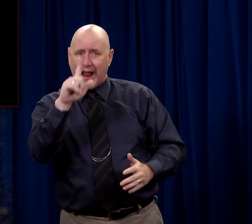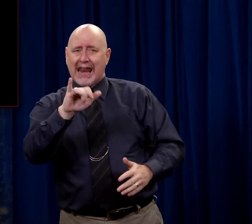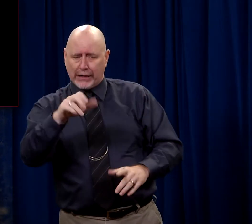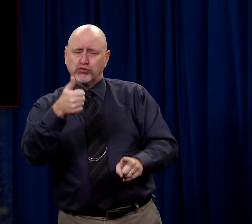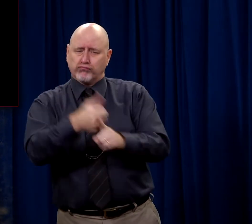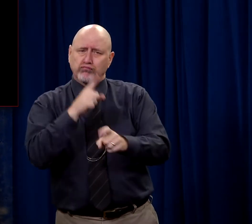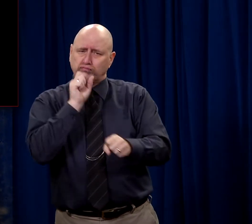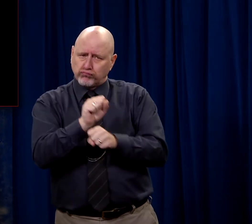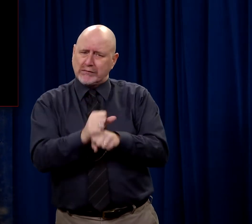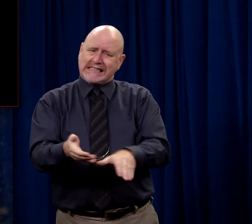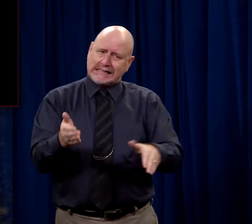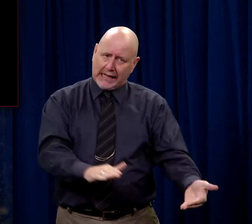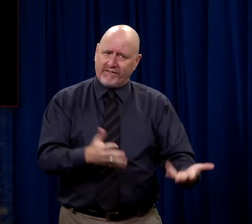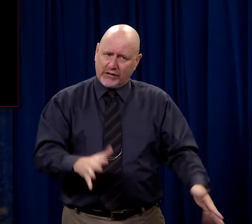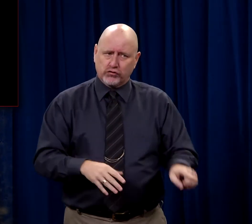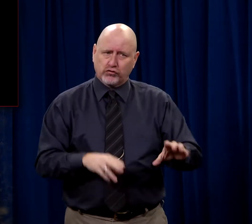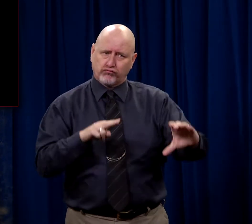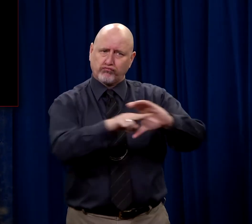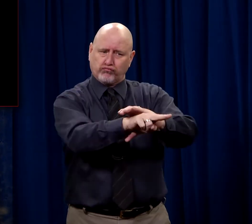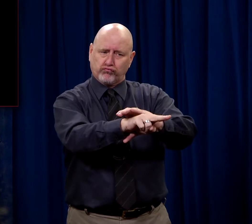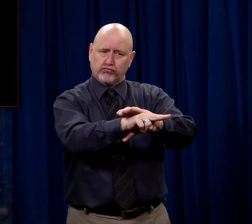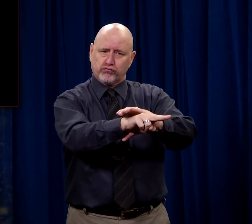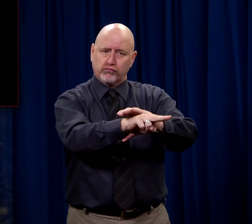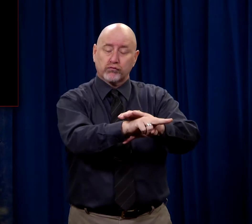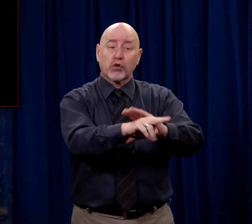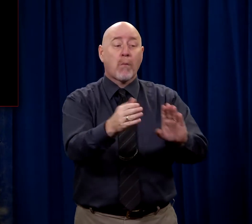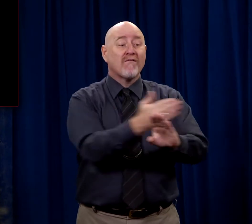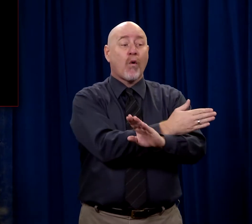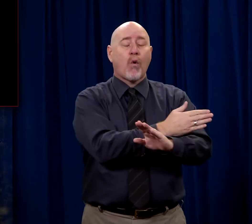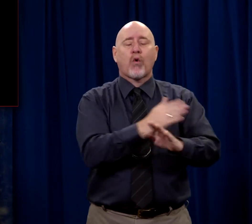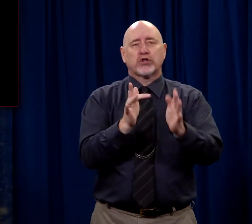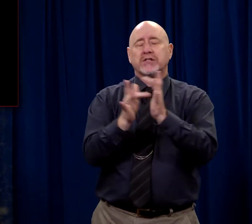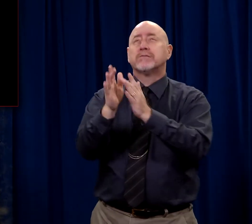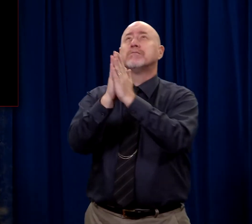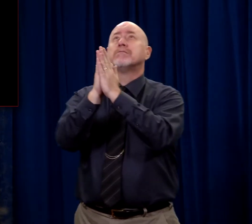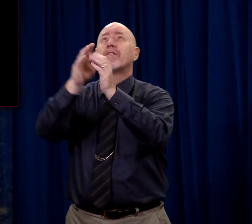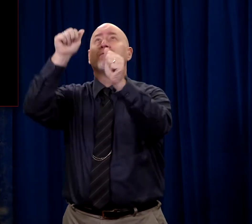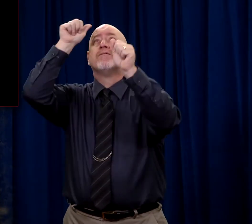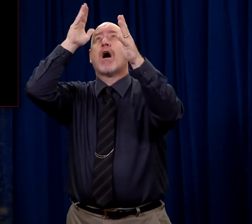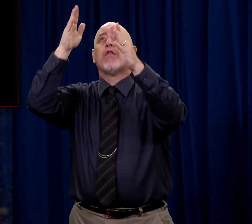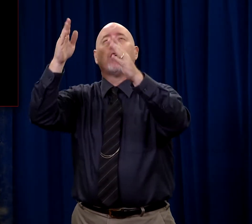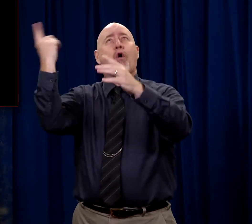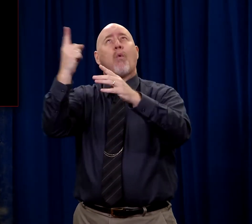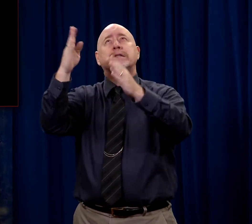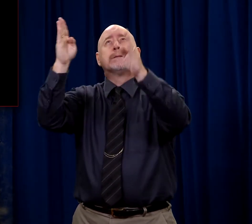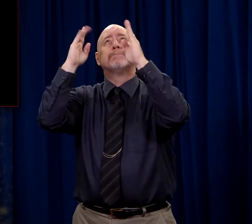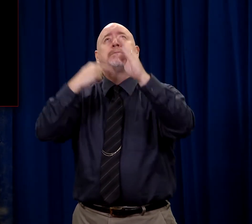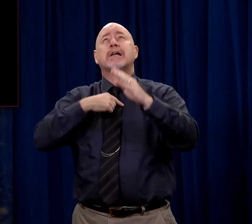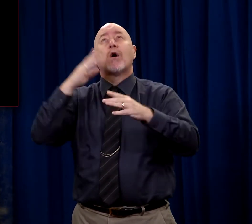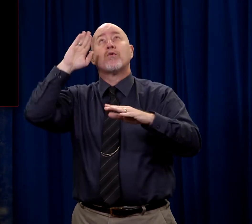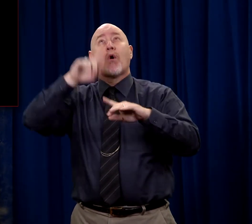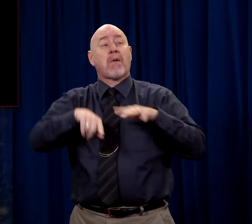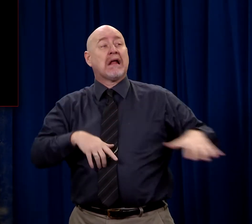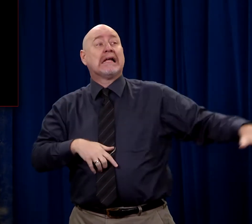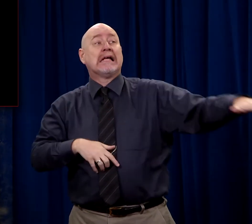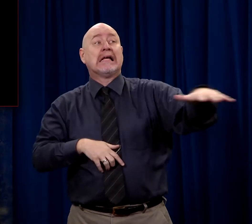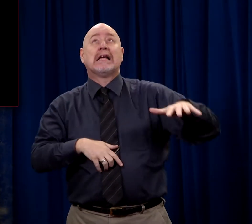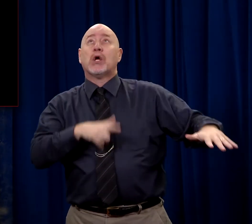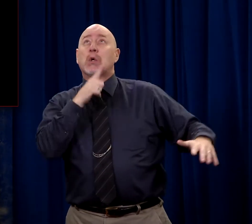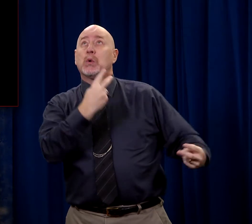Lazarus was already dead. And Jesus then prayed a brief prayer, Father, I know that you hear me always but because of those people